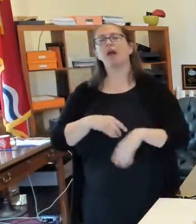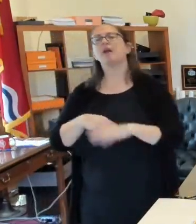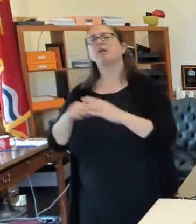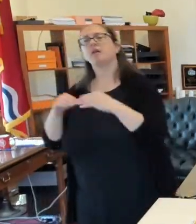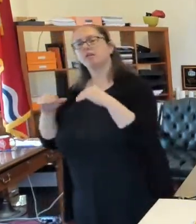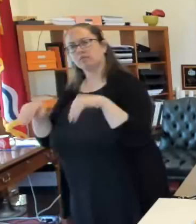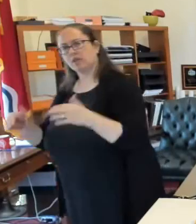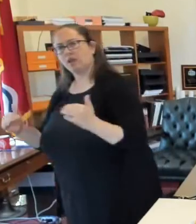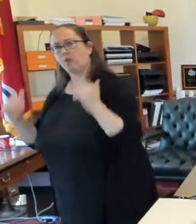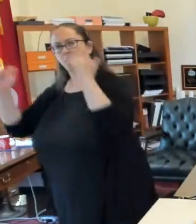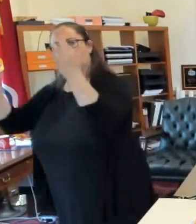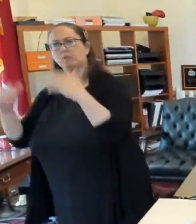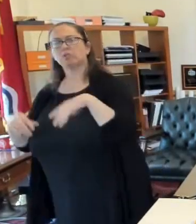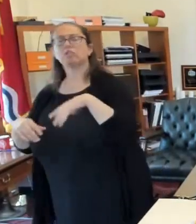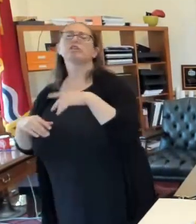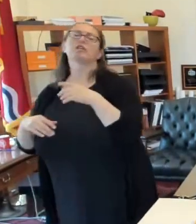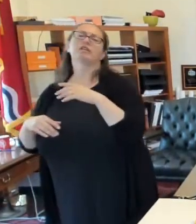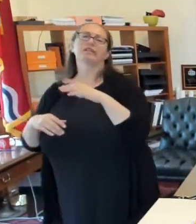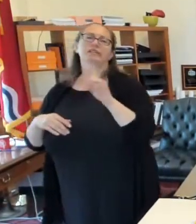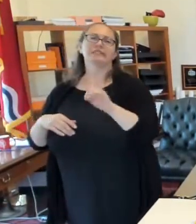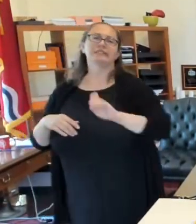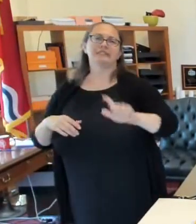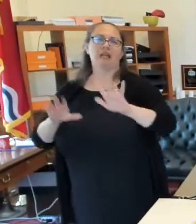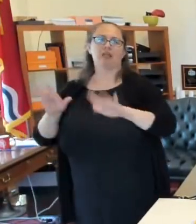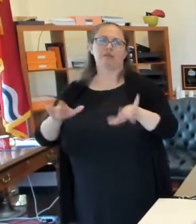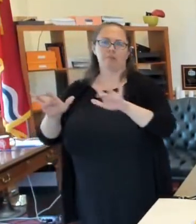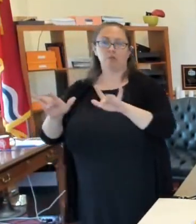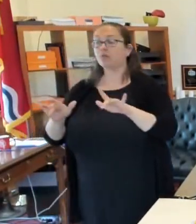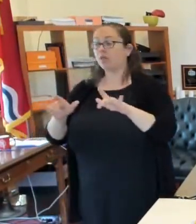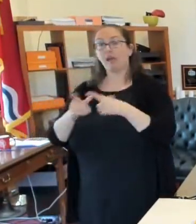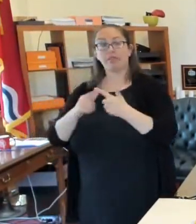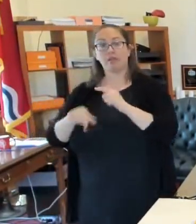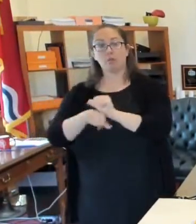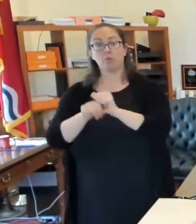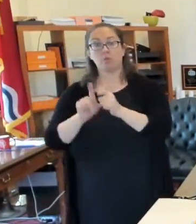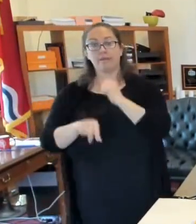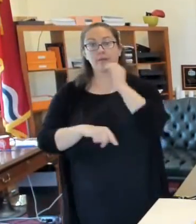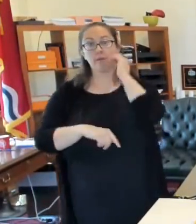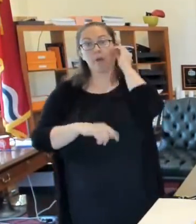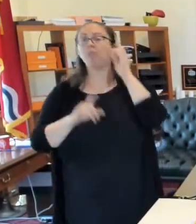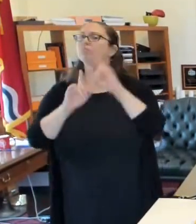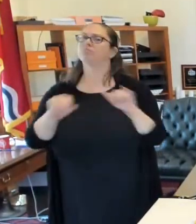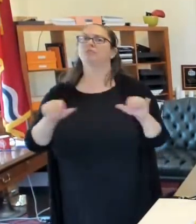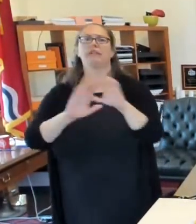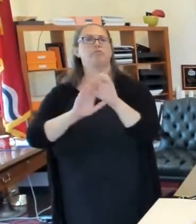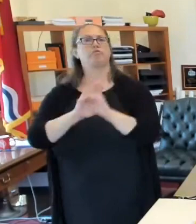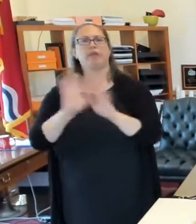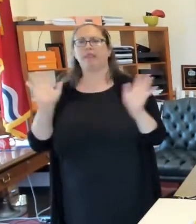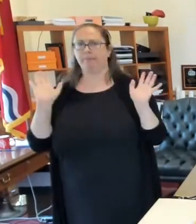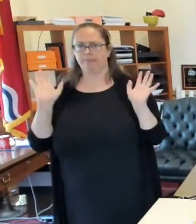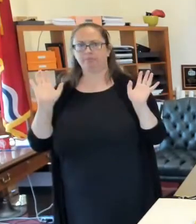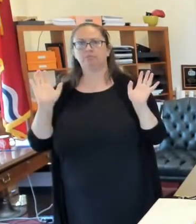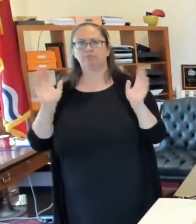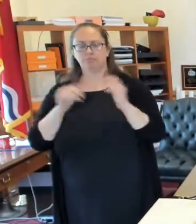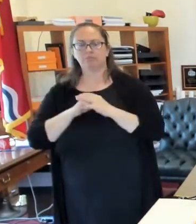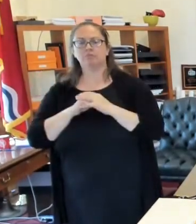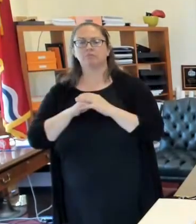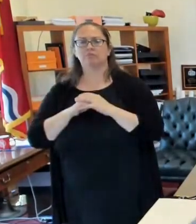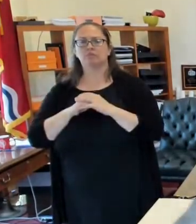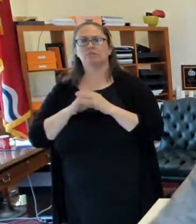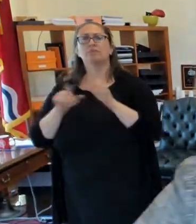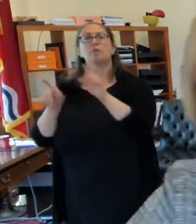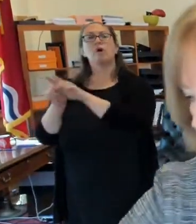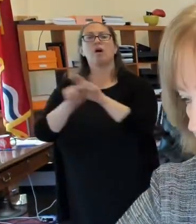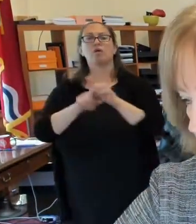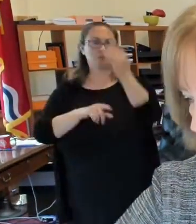and they will work from home on the same curriculum. But we also know that, I'm kind of looking